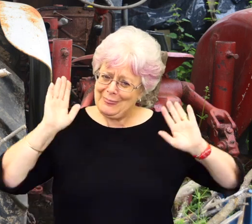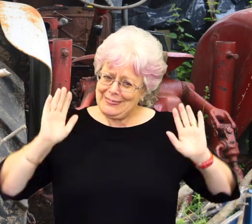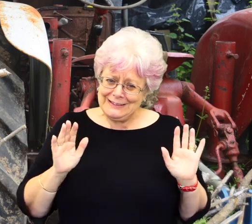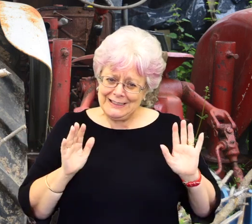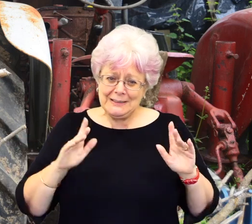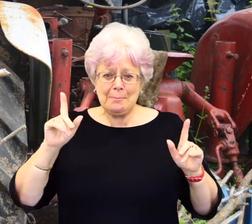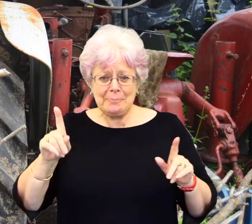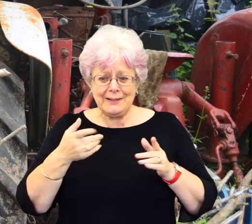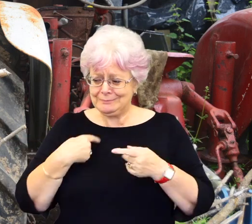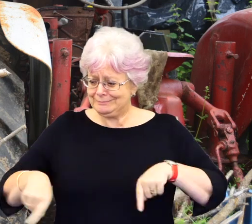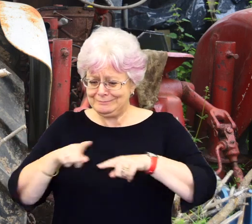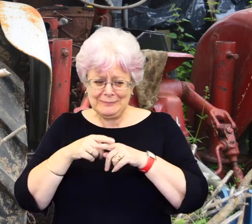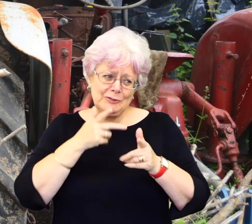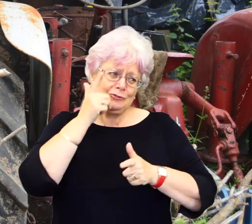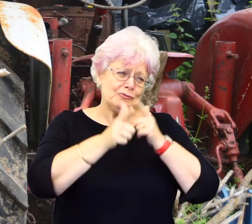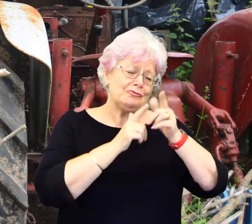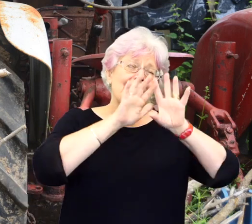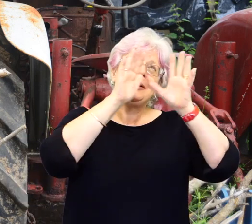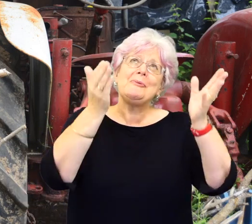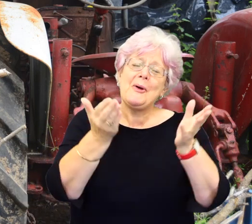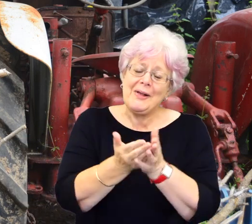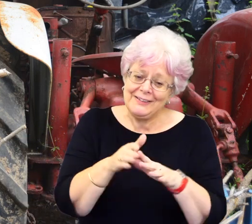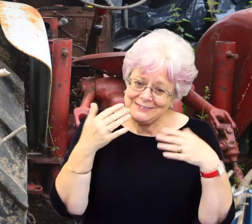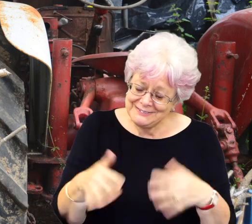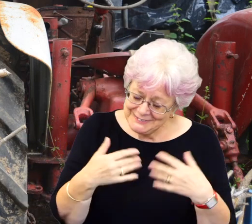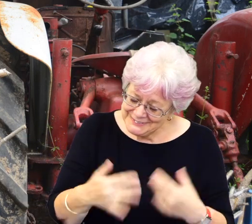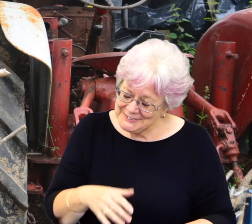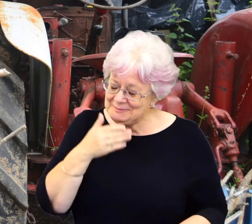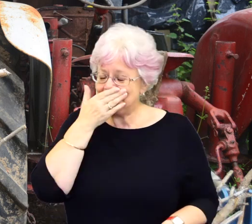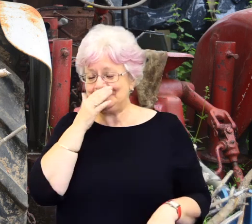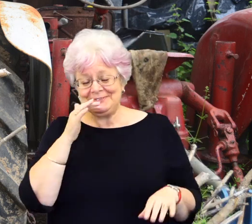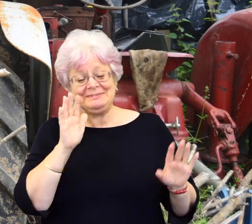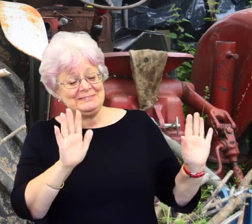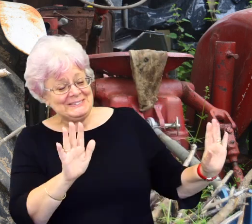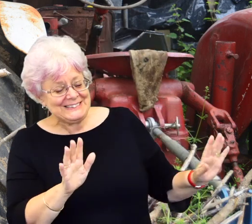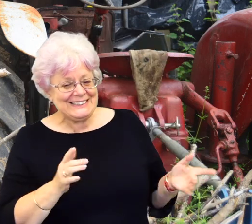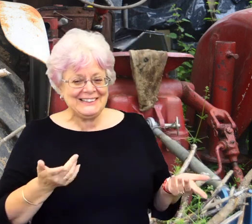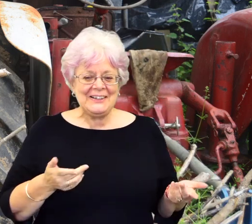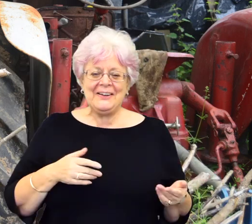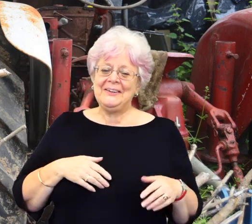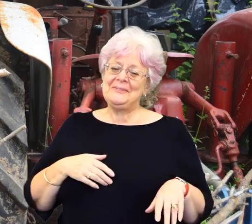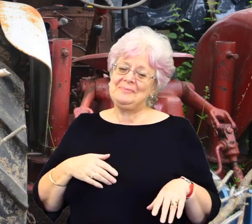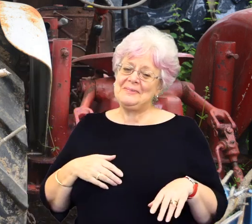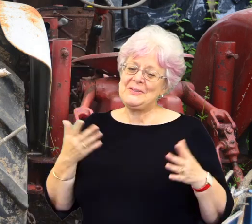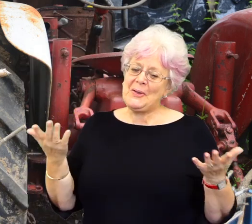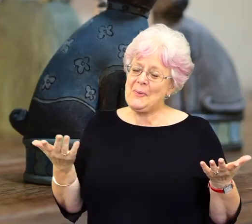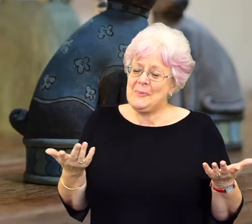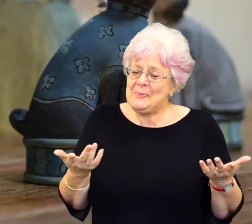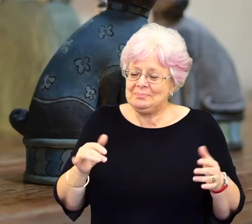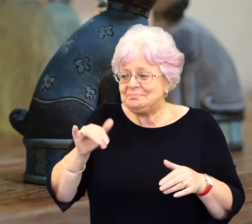and then he went, oh no, travel the world, but it was very real, how you all inhabited that world. Yeah, so, so that's what I think, they bring